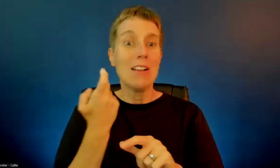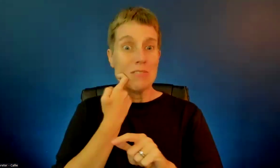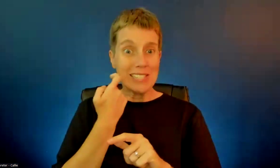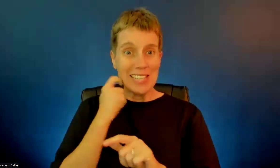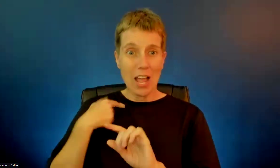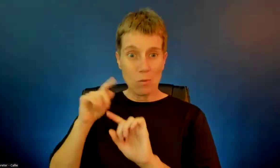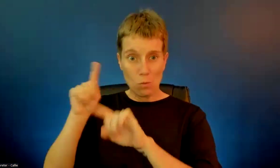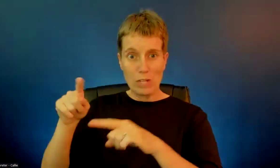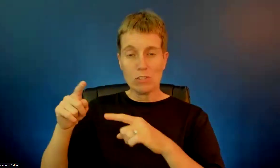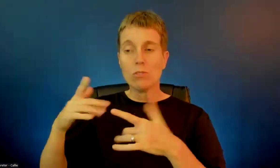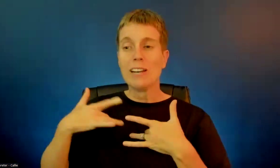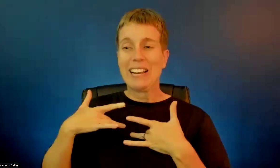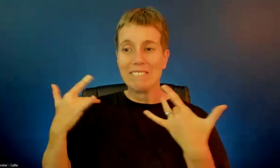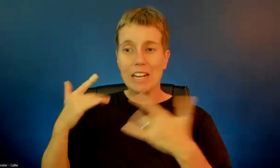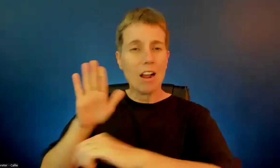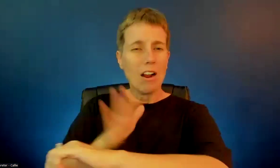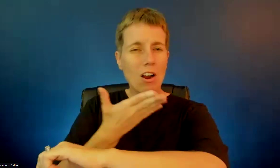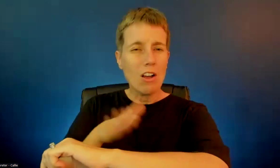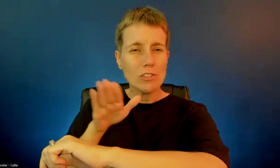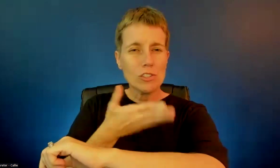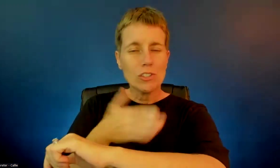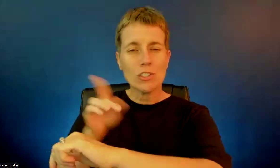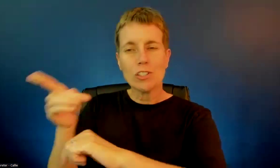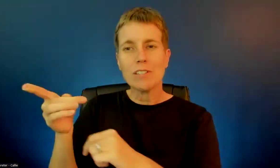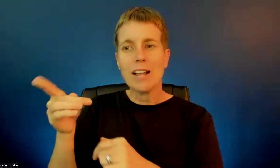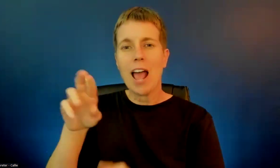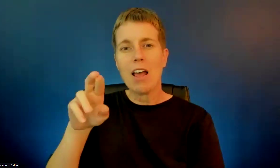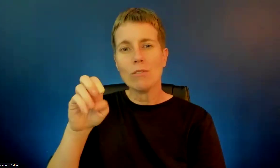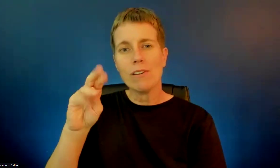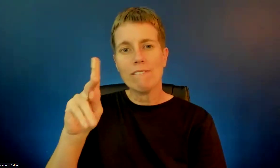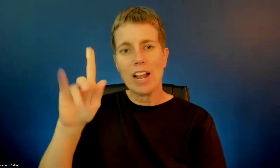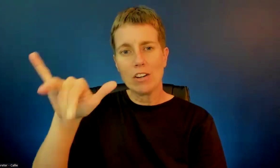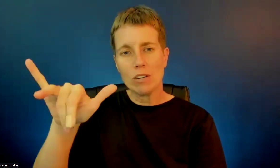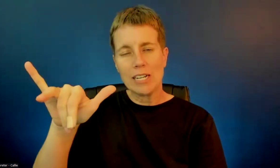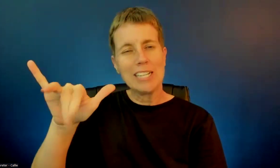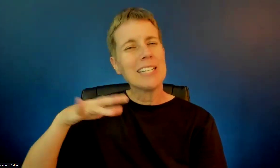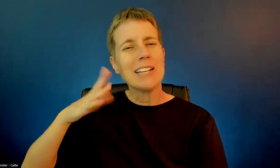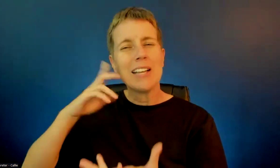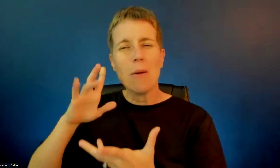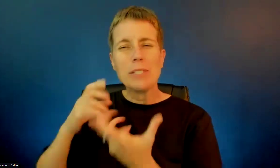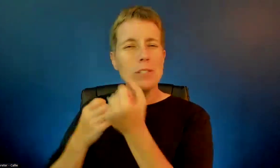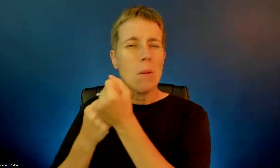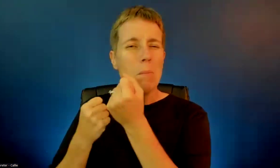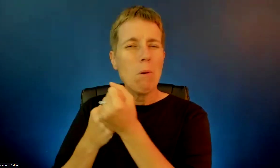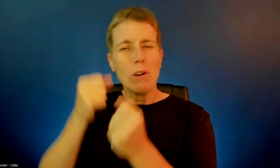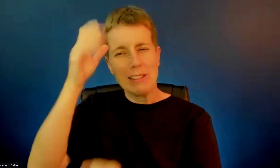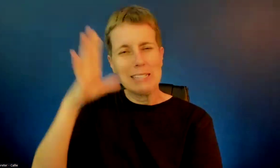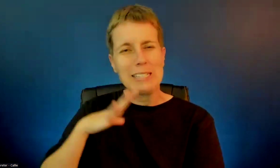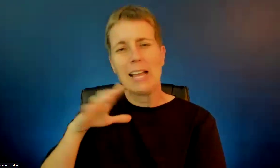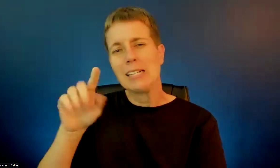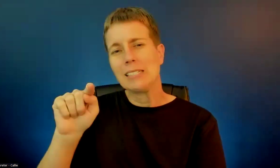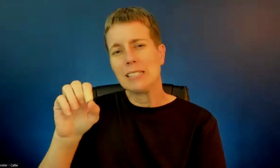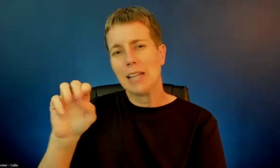at the refinery that was a benefit for this guy, Tom. He lives with